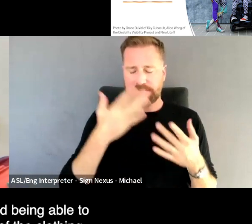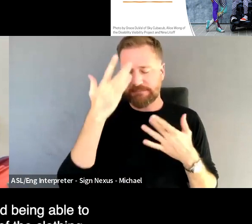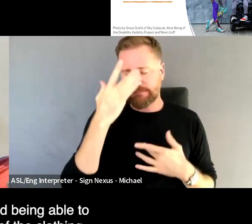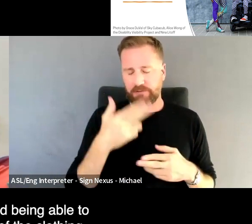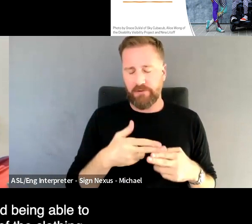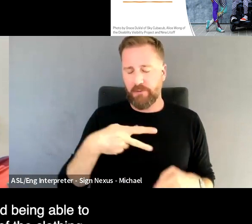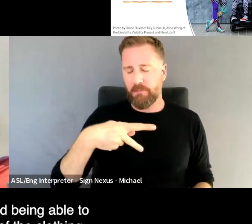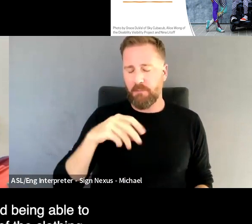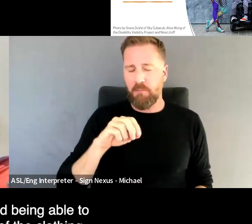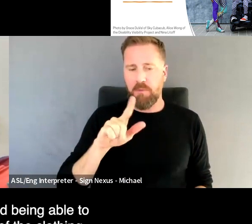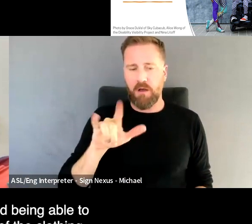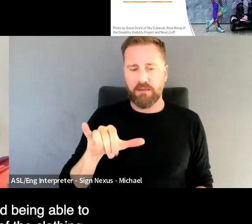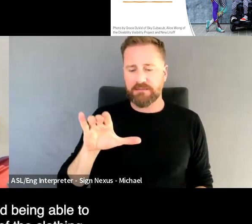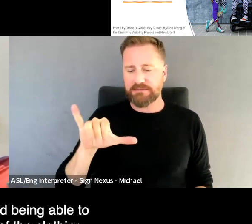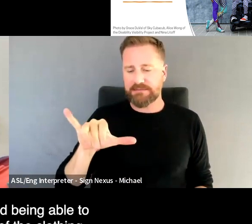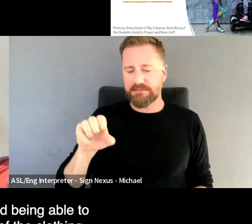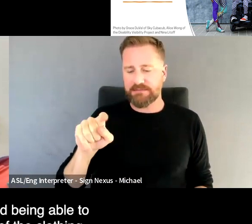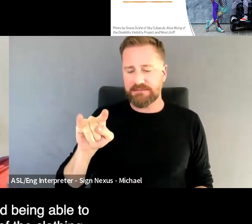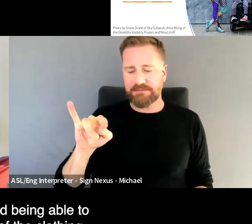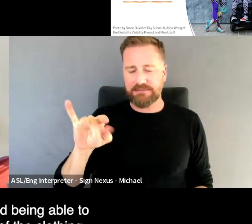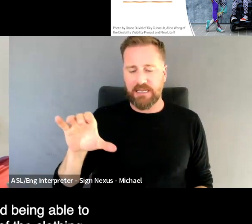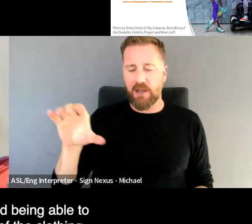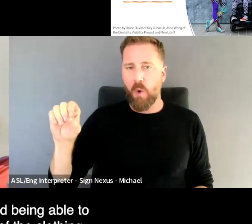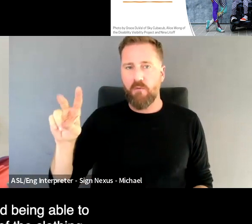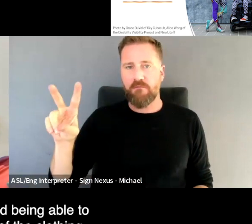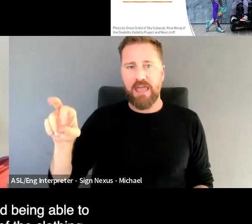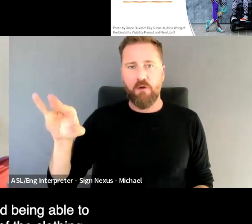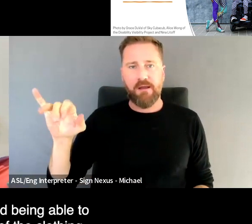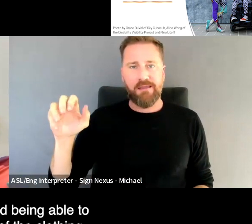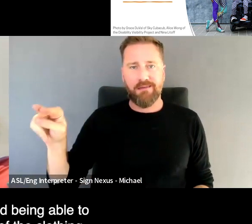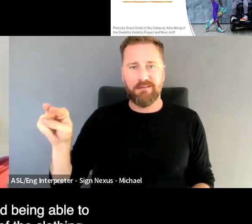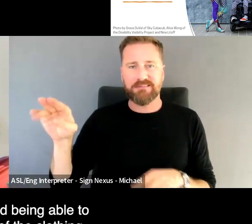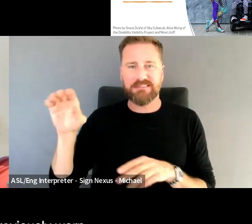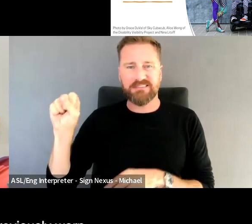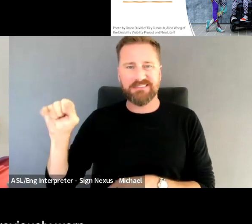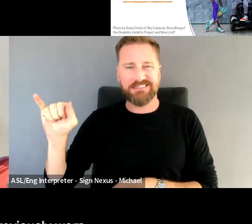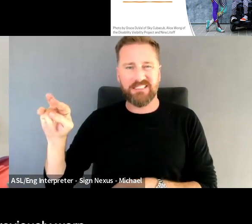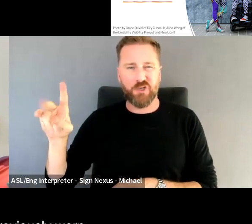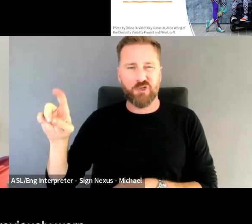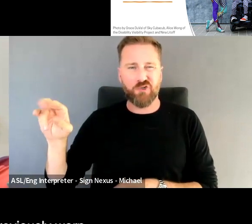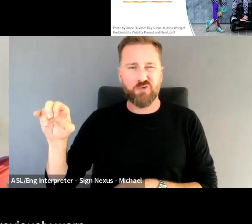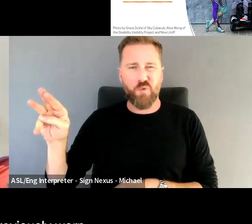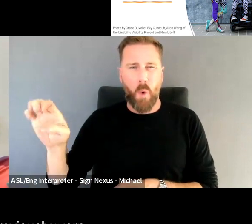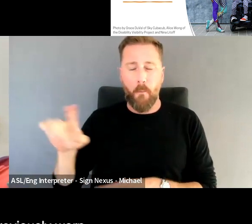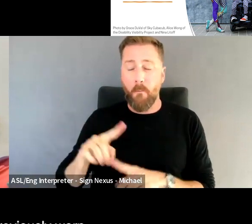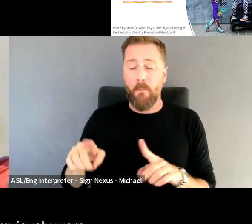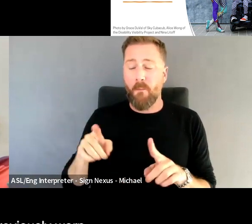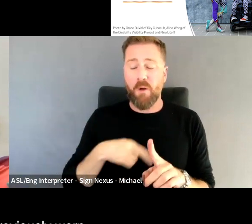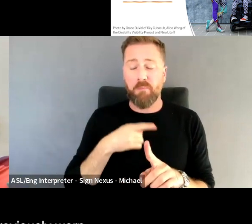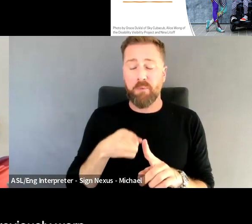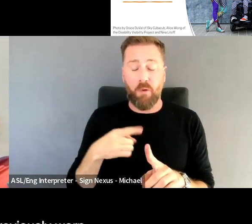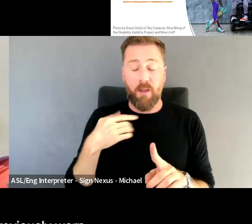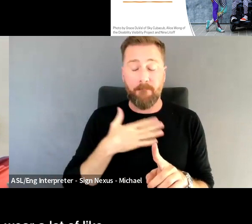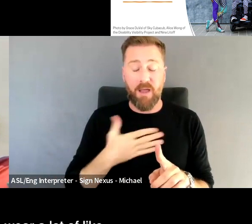But I stopped being able to wear a lot of the clothing that I had previously